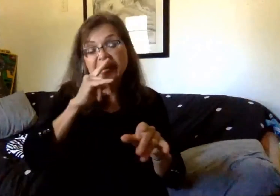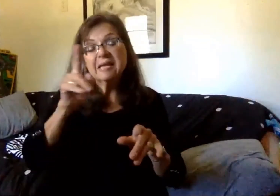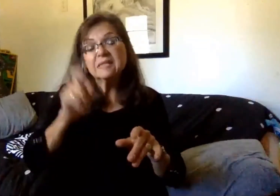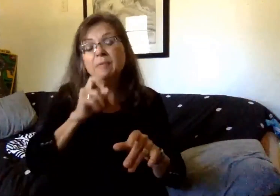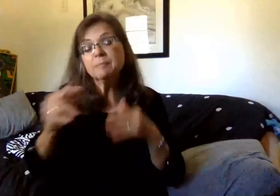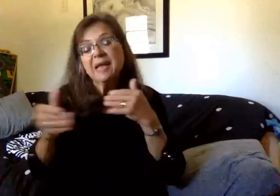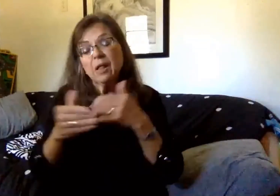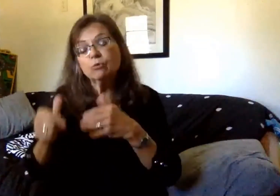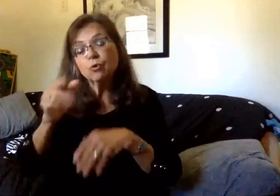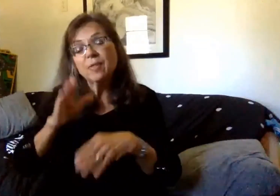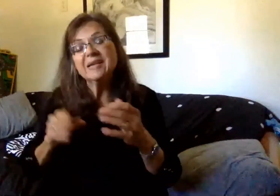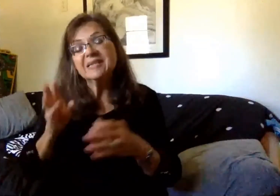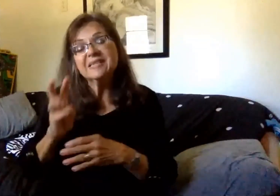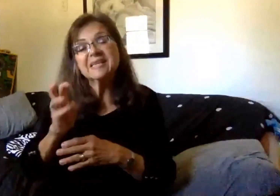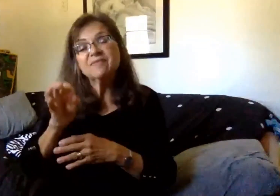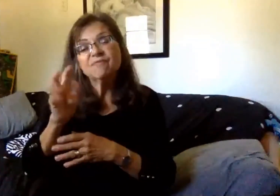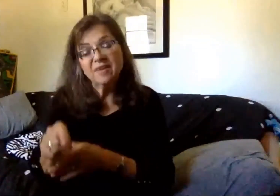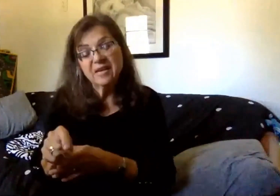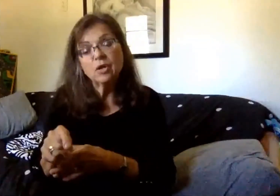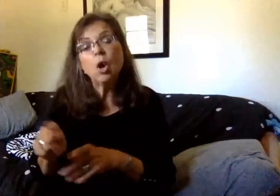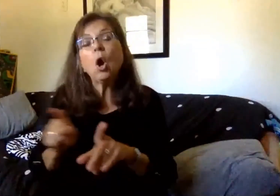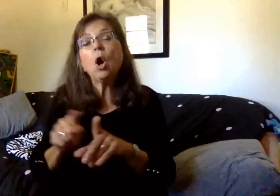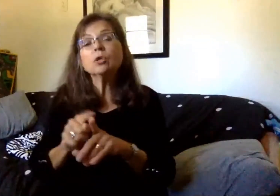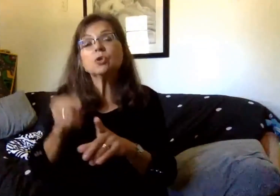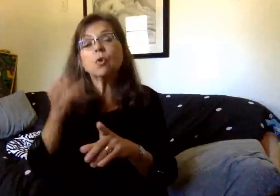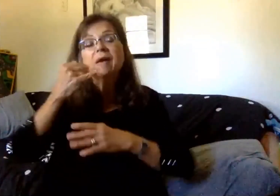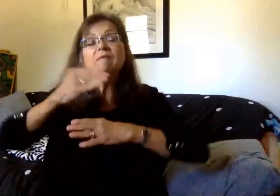for use across elementary student tables.